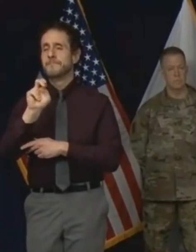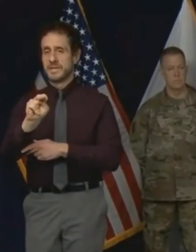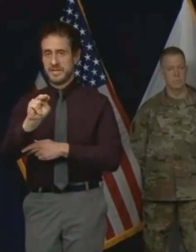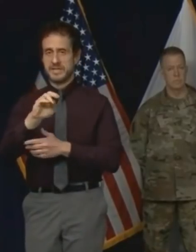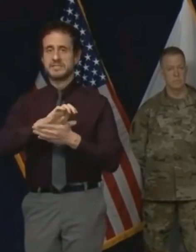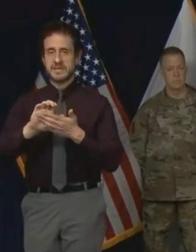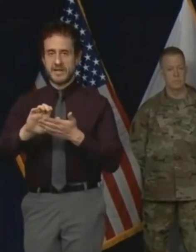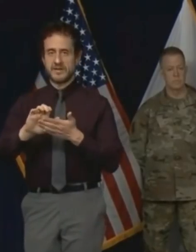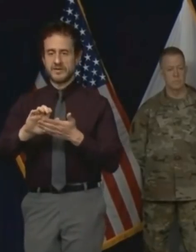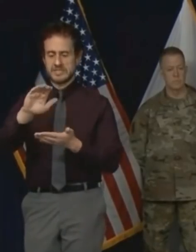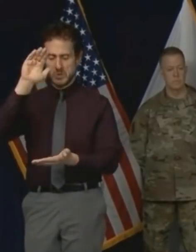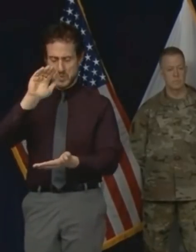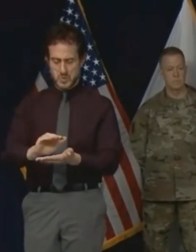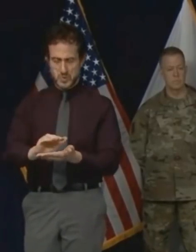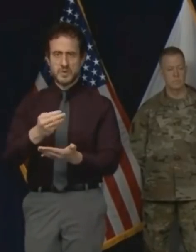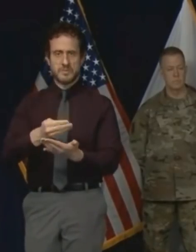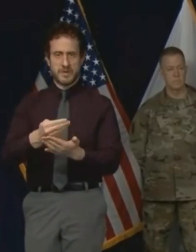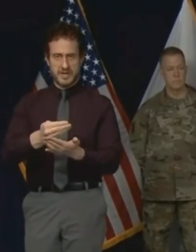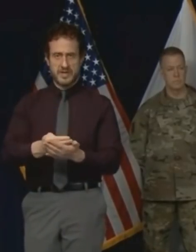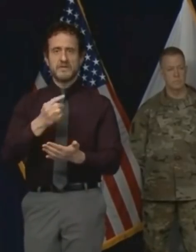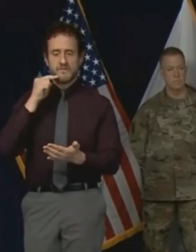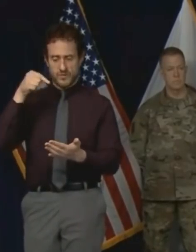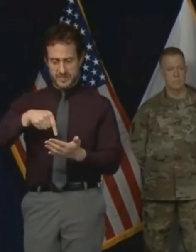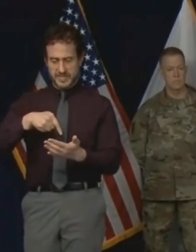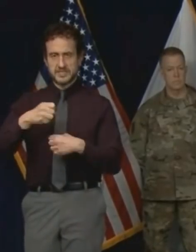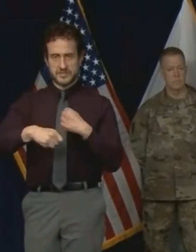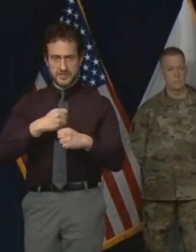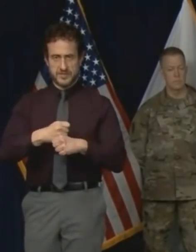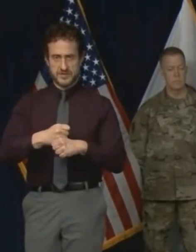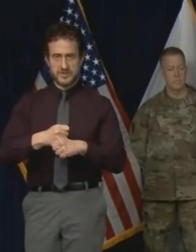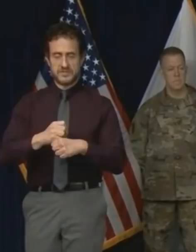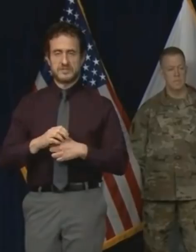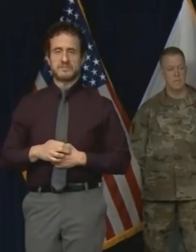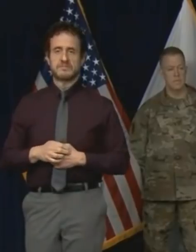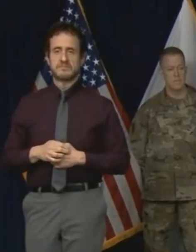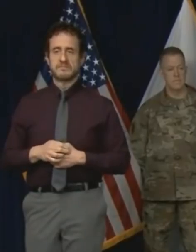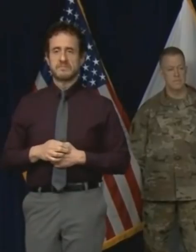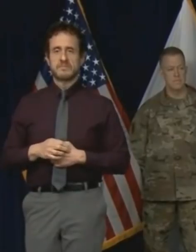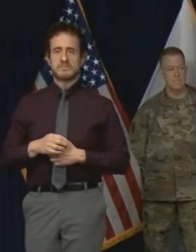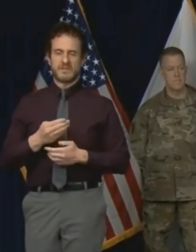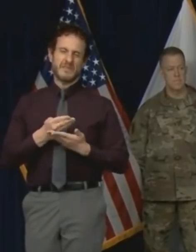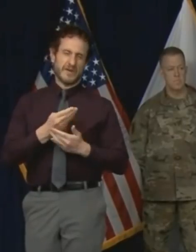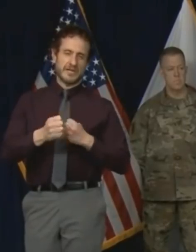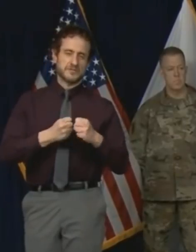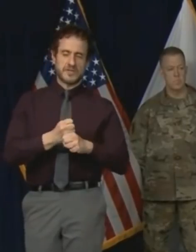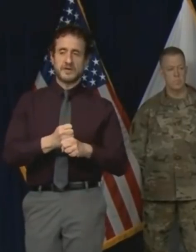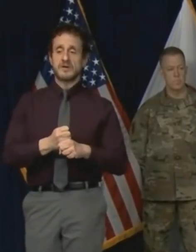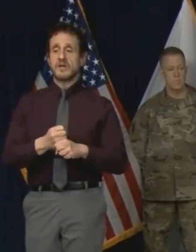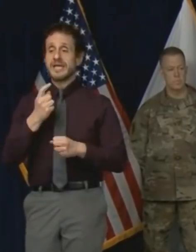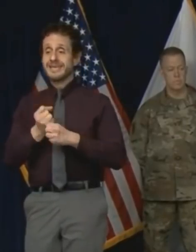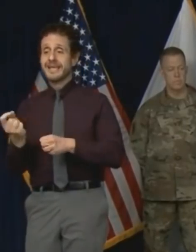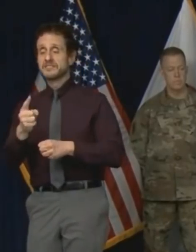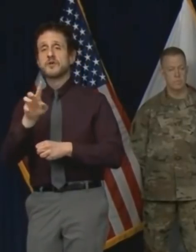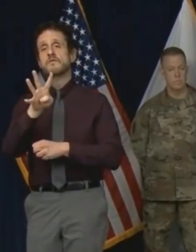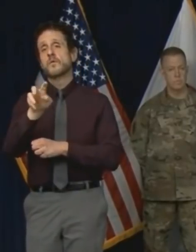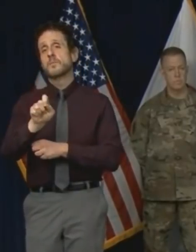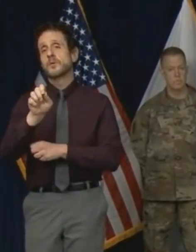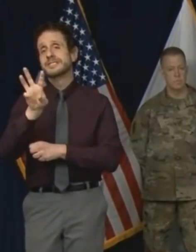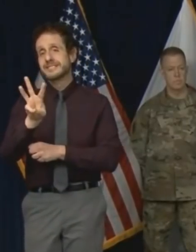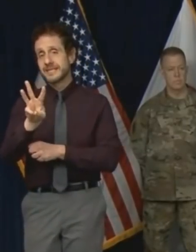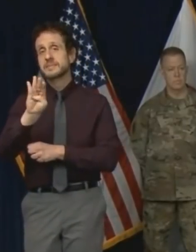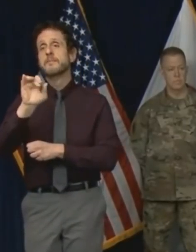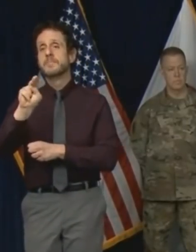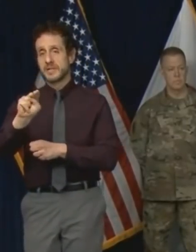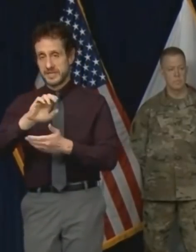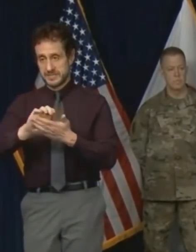shortfall of revenues for this fiscal year and a four point six billion dollar shortfall for next